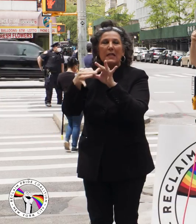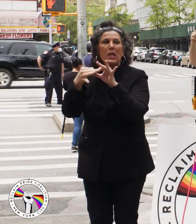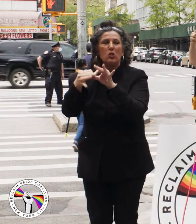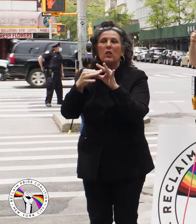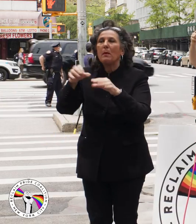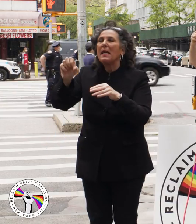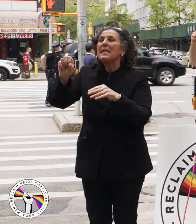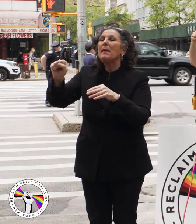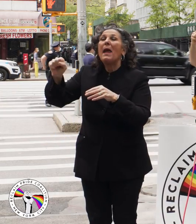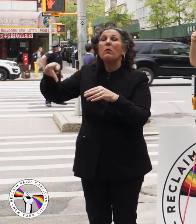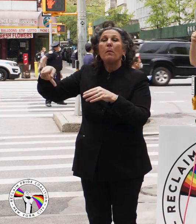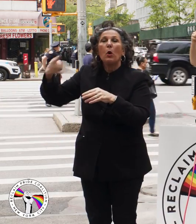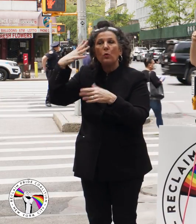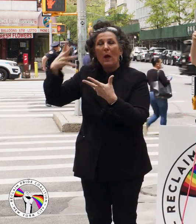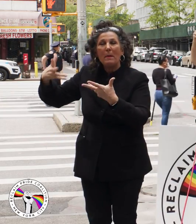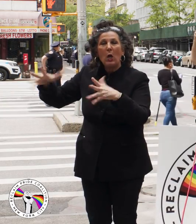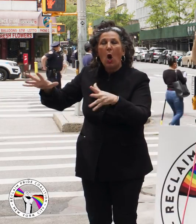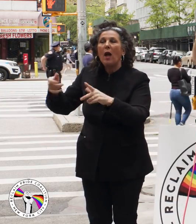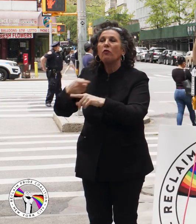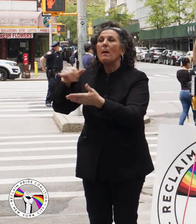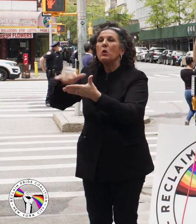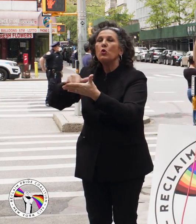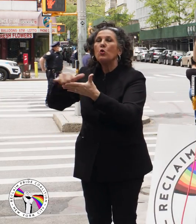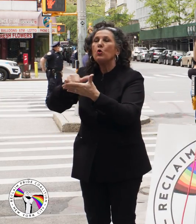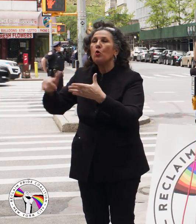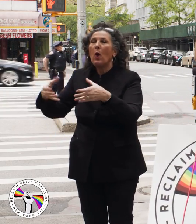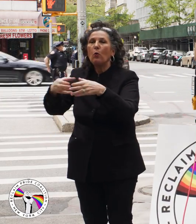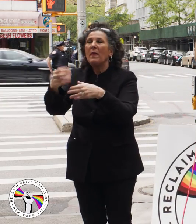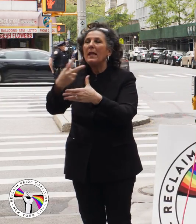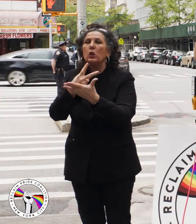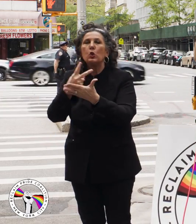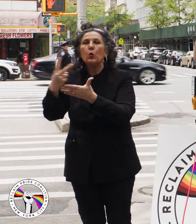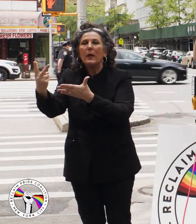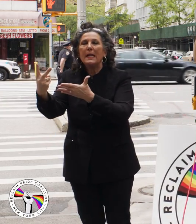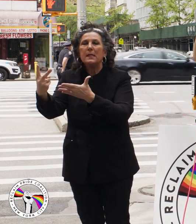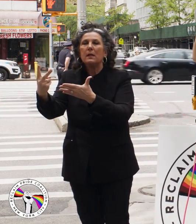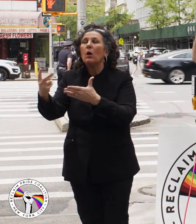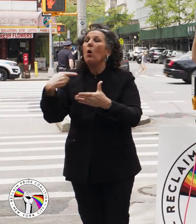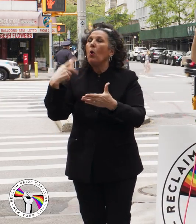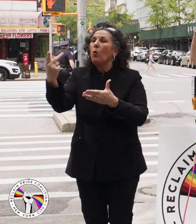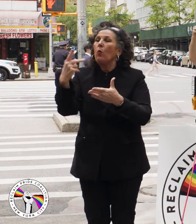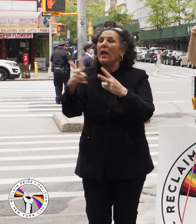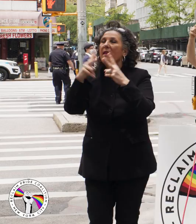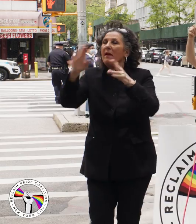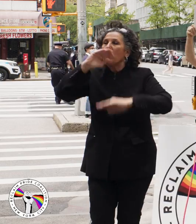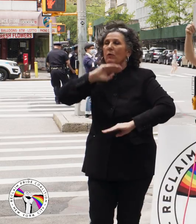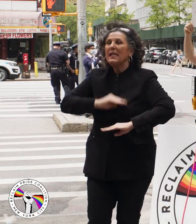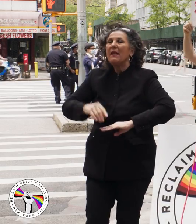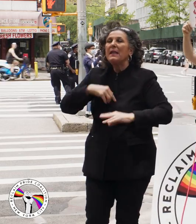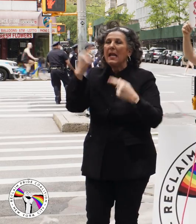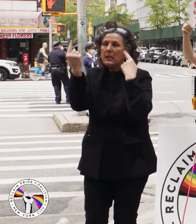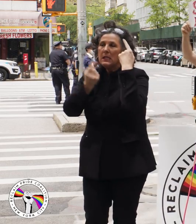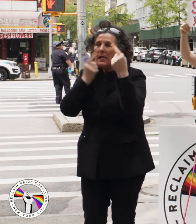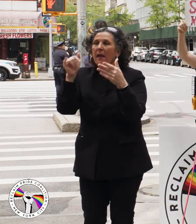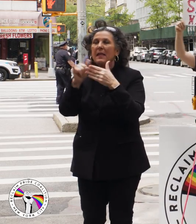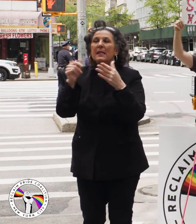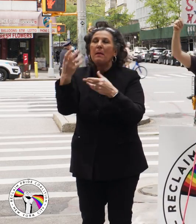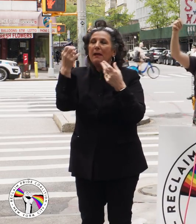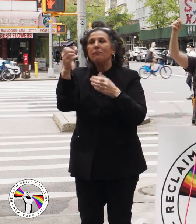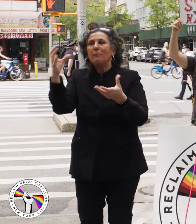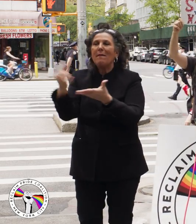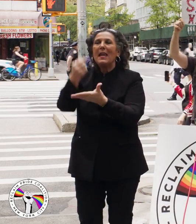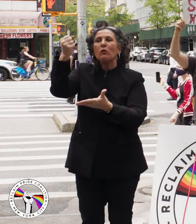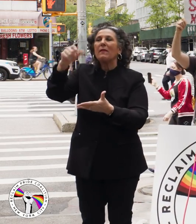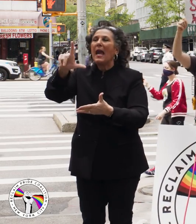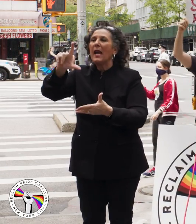Samaritan's Purse will be gone from New York within two weeks. We are very relieved and consider this to be a victory